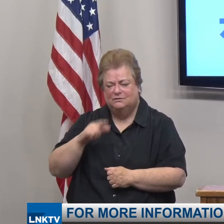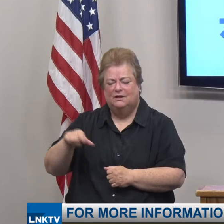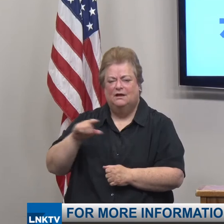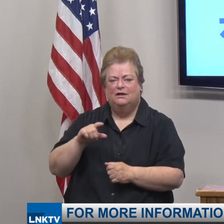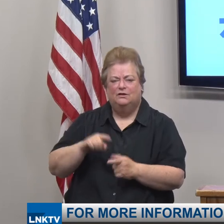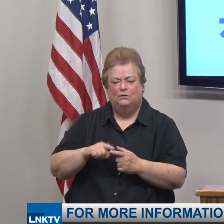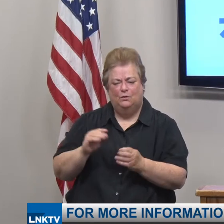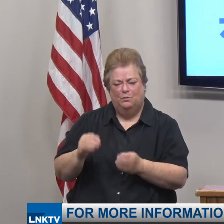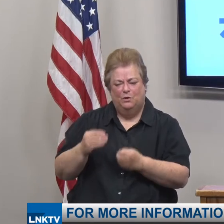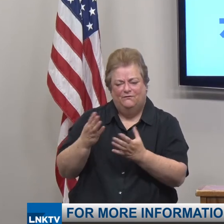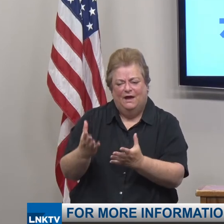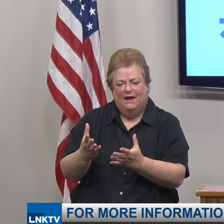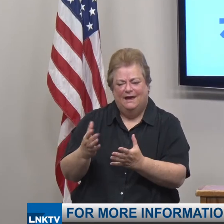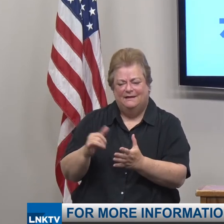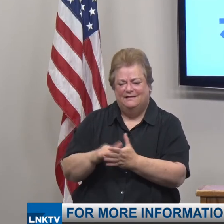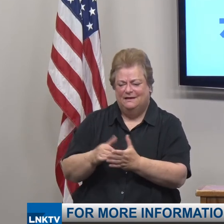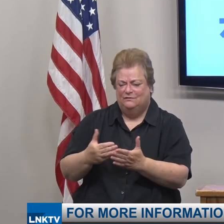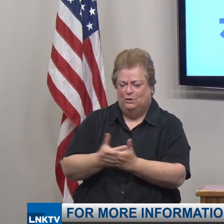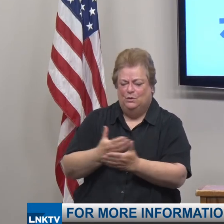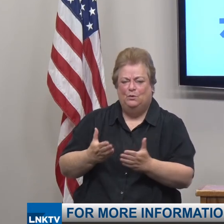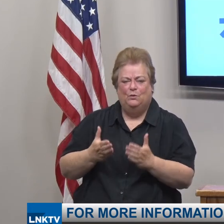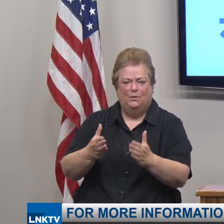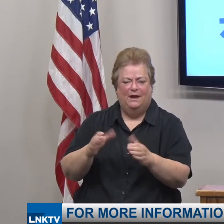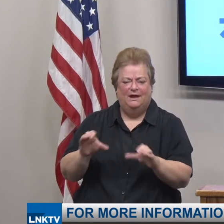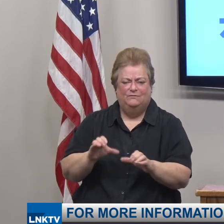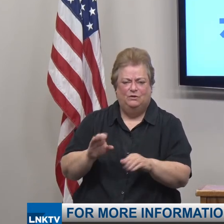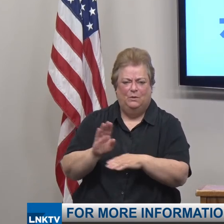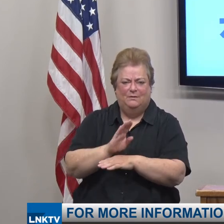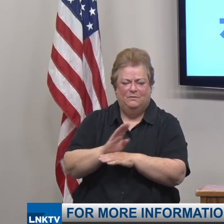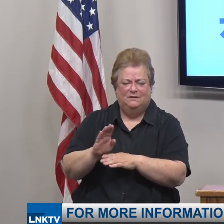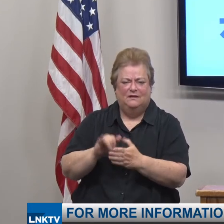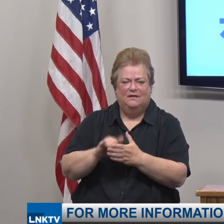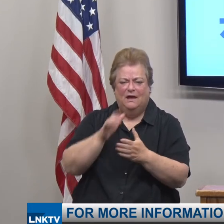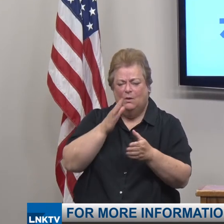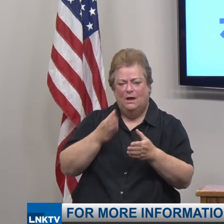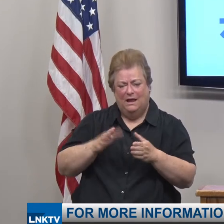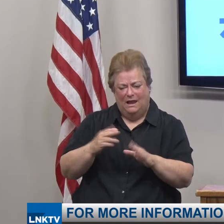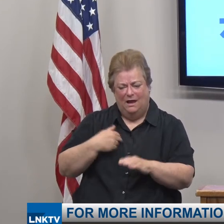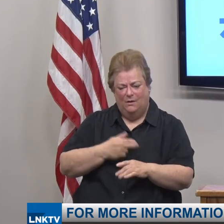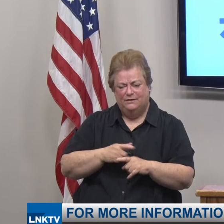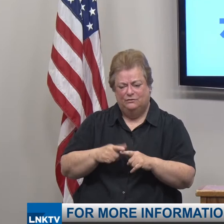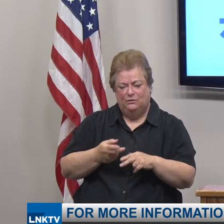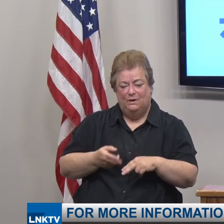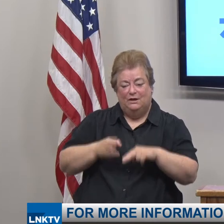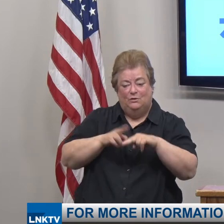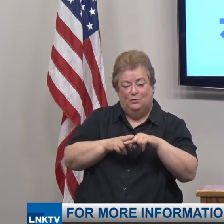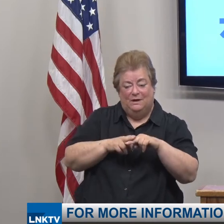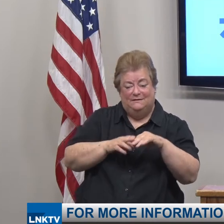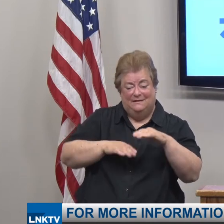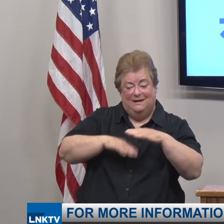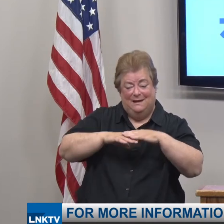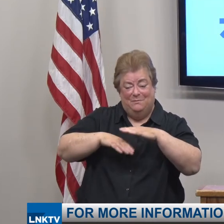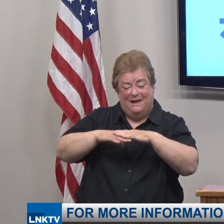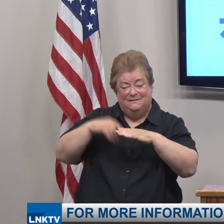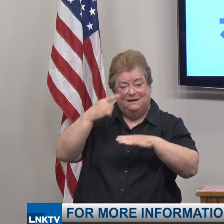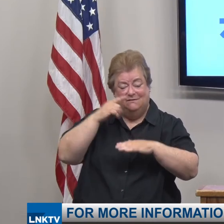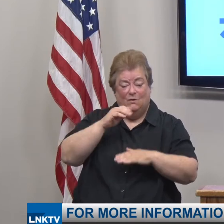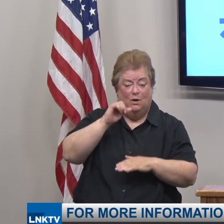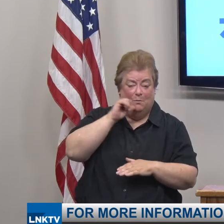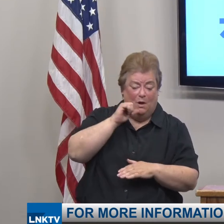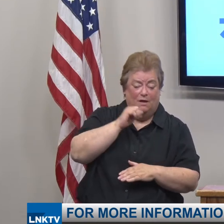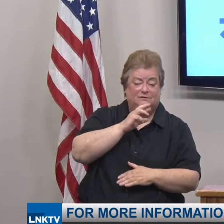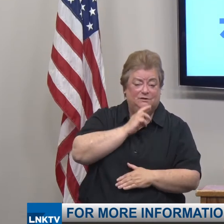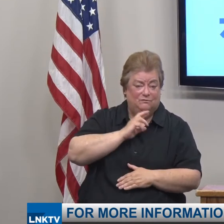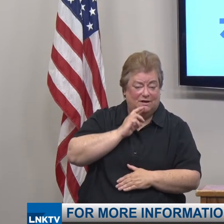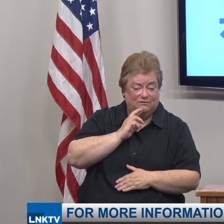provide this new way of doing business that allows us to increase the capacity of bars and restaurants, which have of course